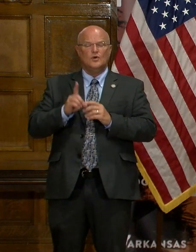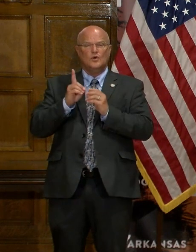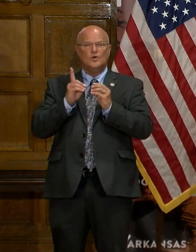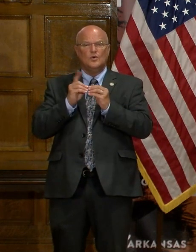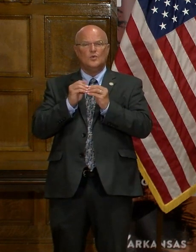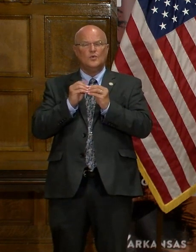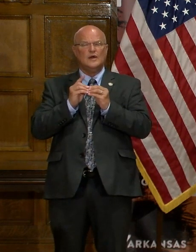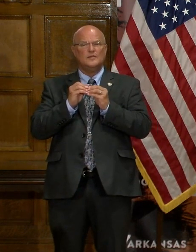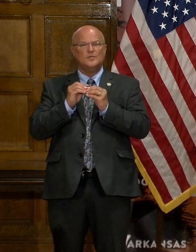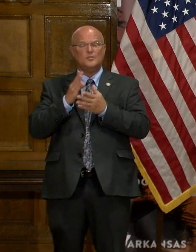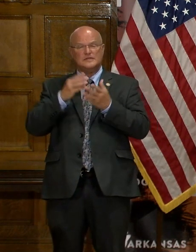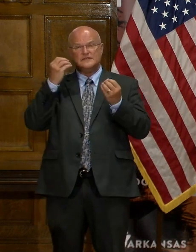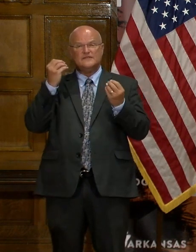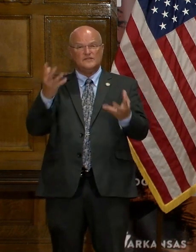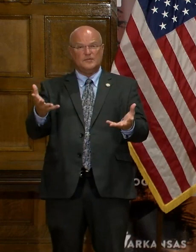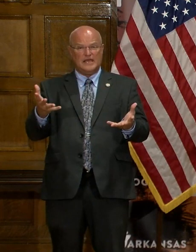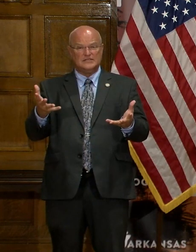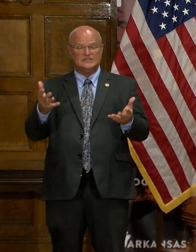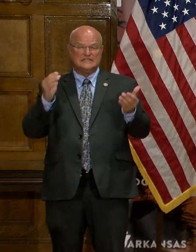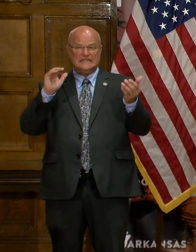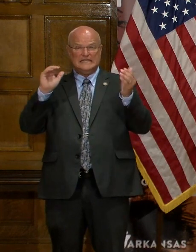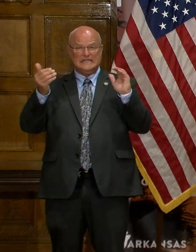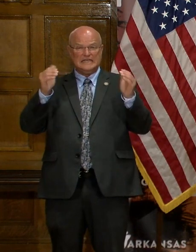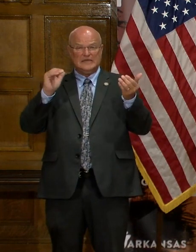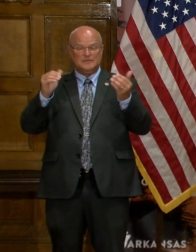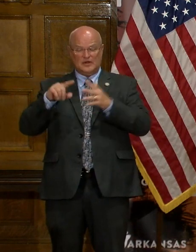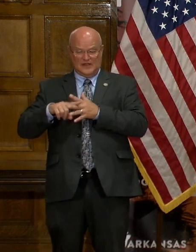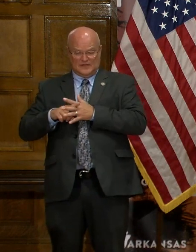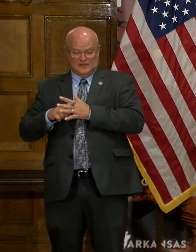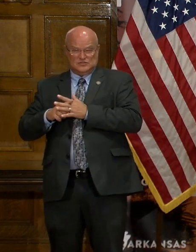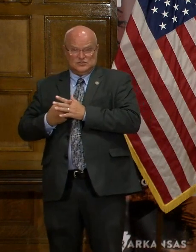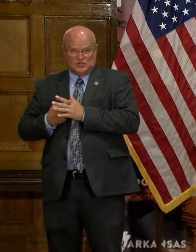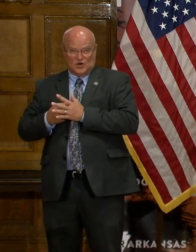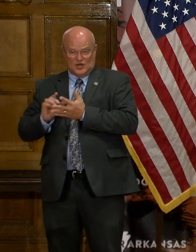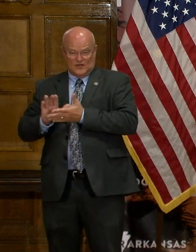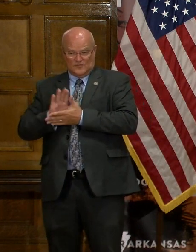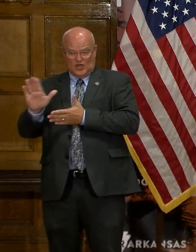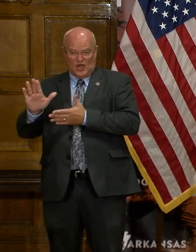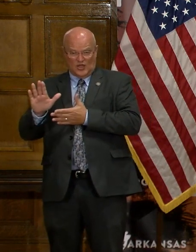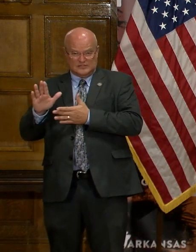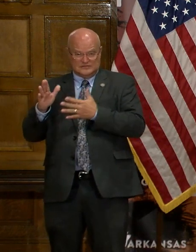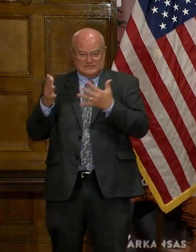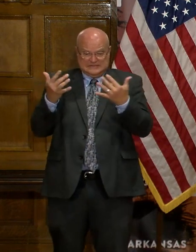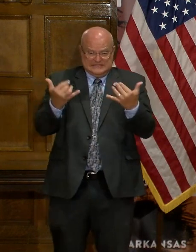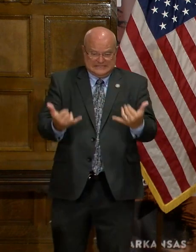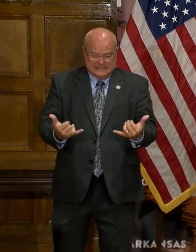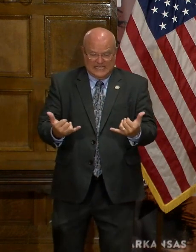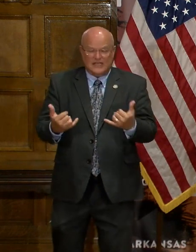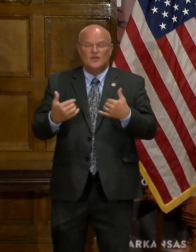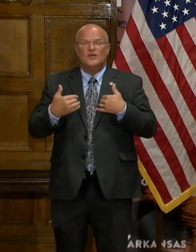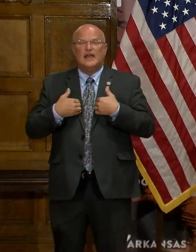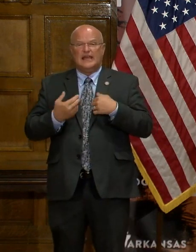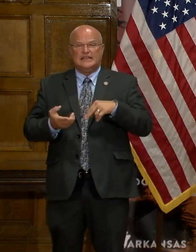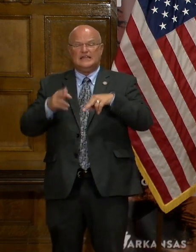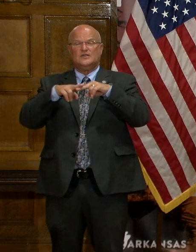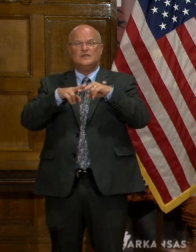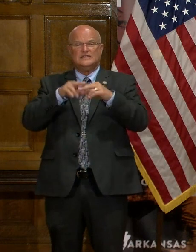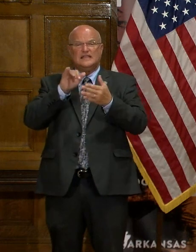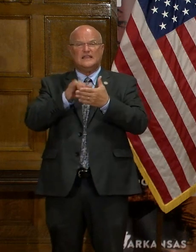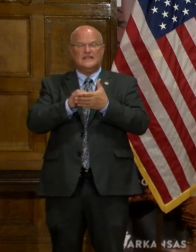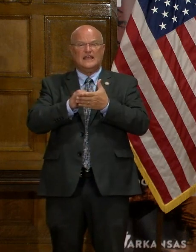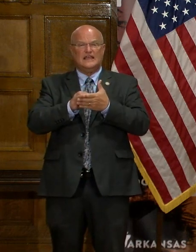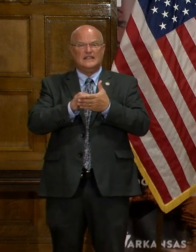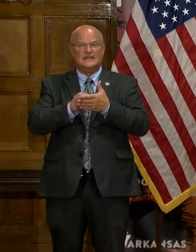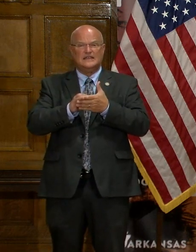piece of information. In comparing the start of college to where we are today, we've had a significant increase again in that